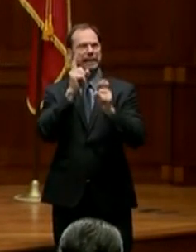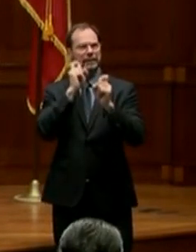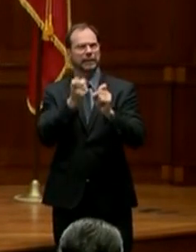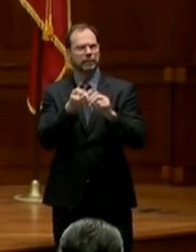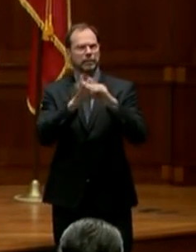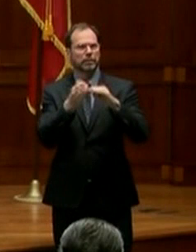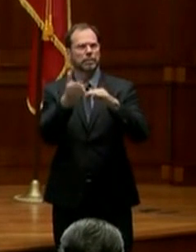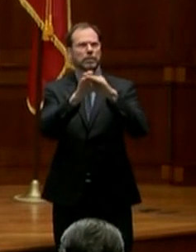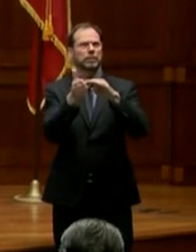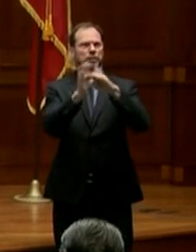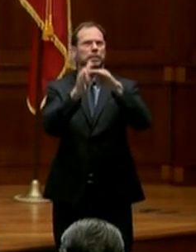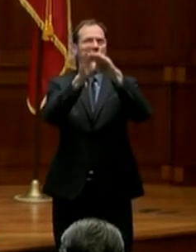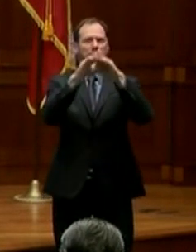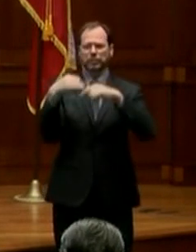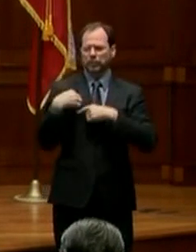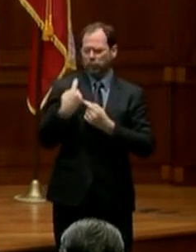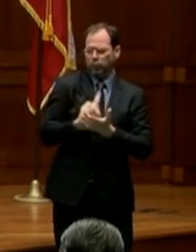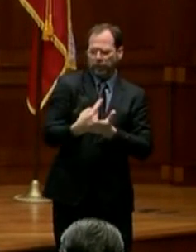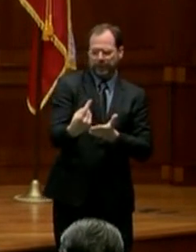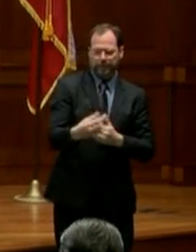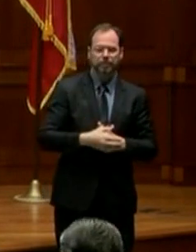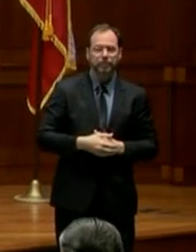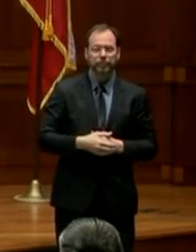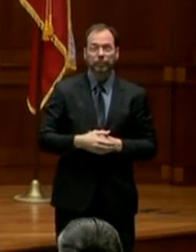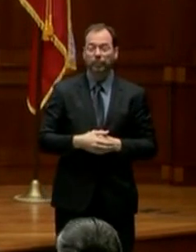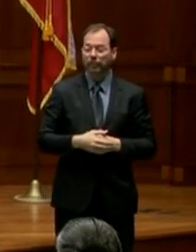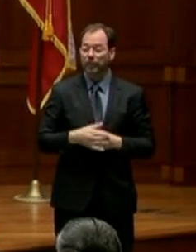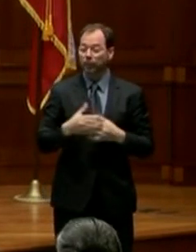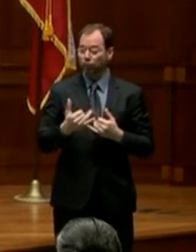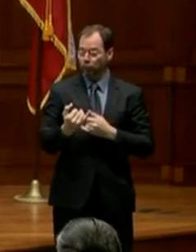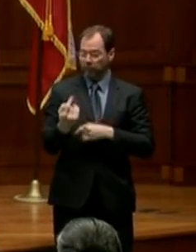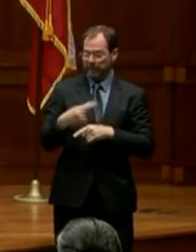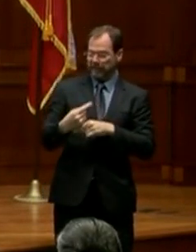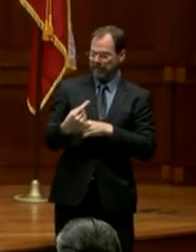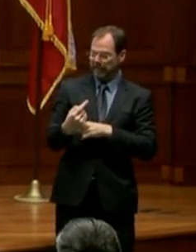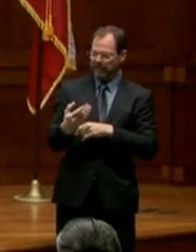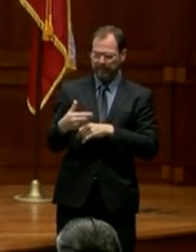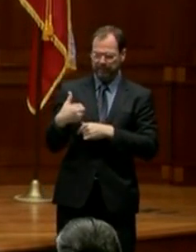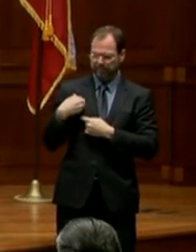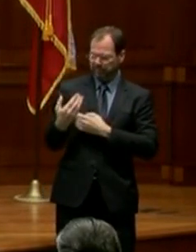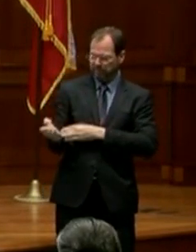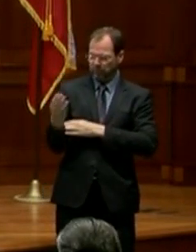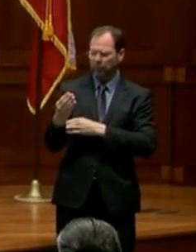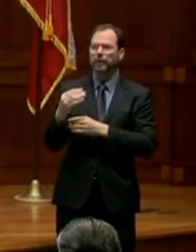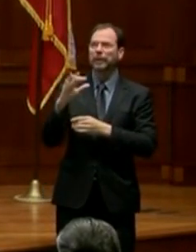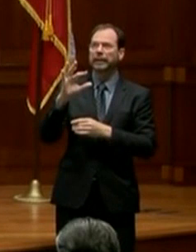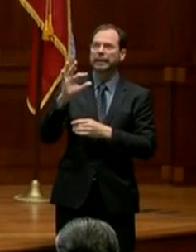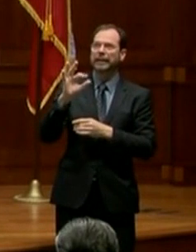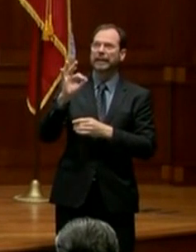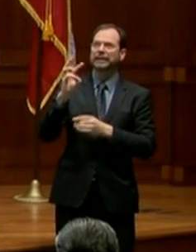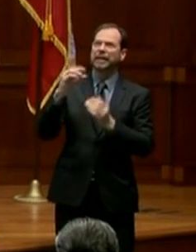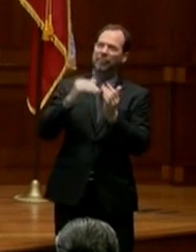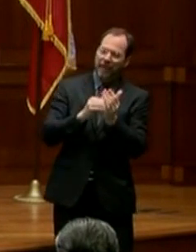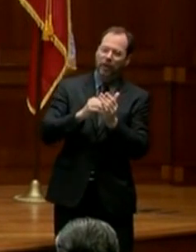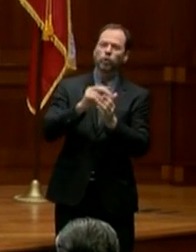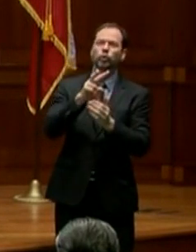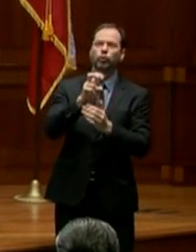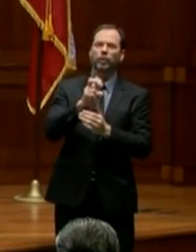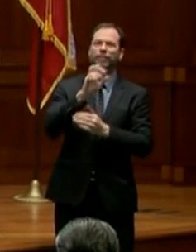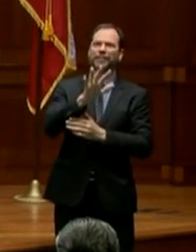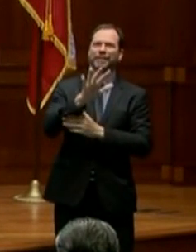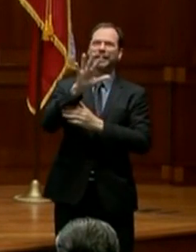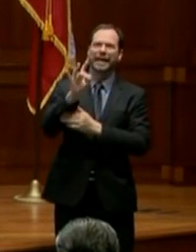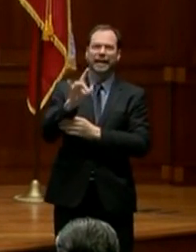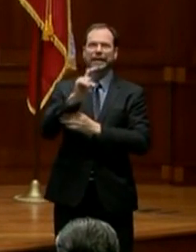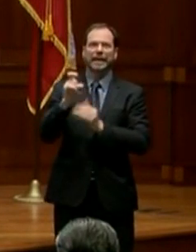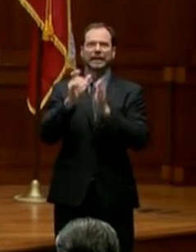over the past week. As of earlier today, there have been 96,258